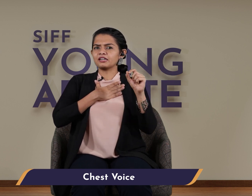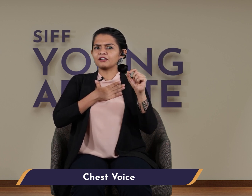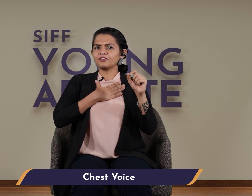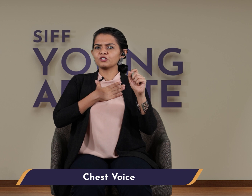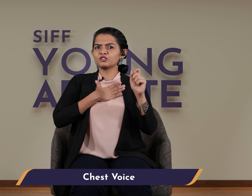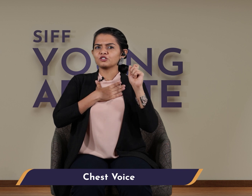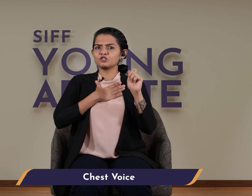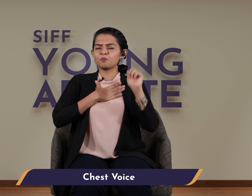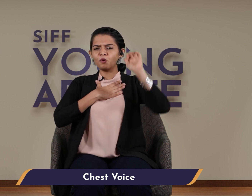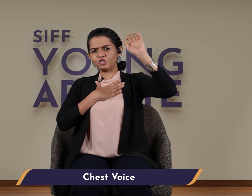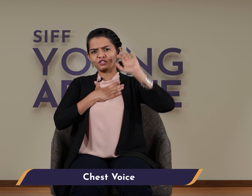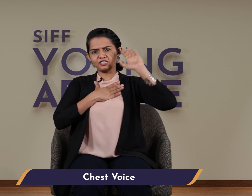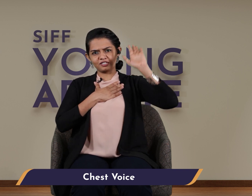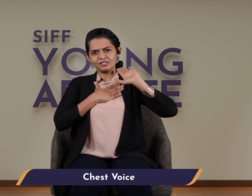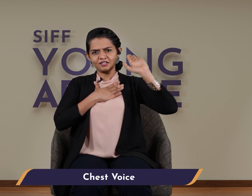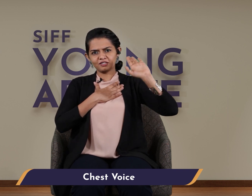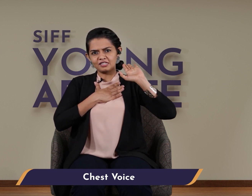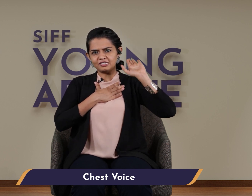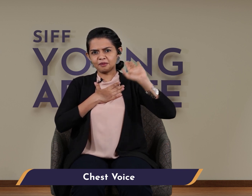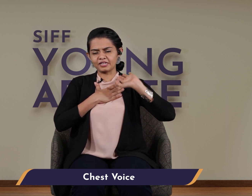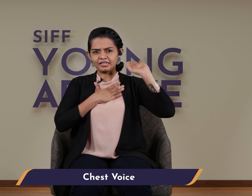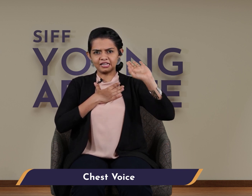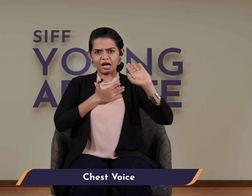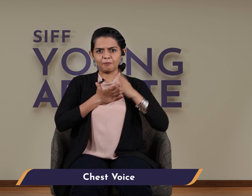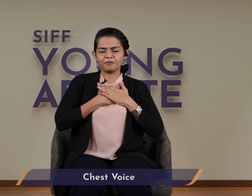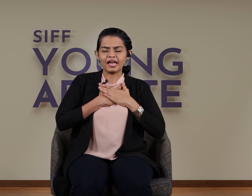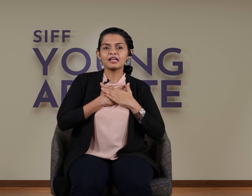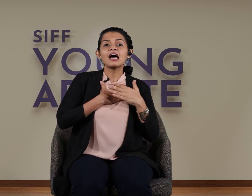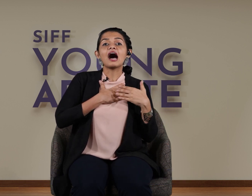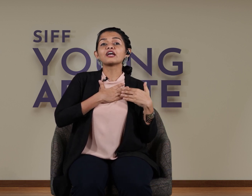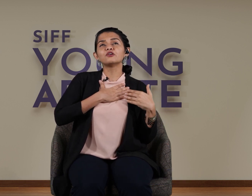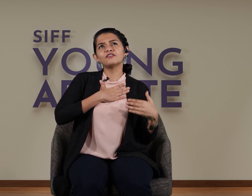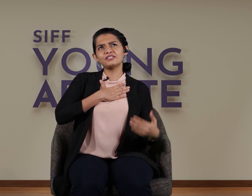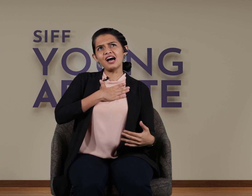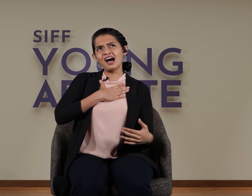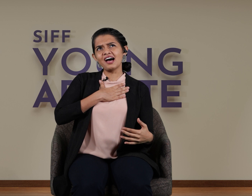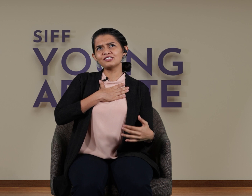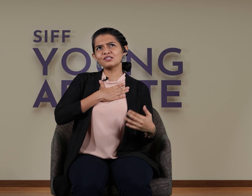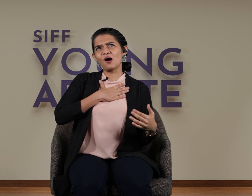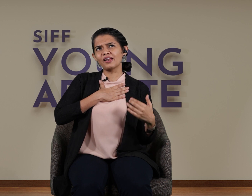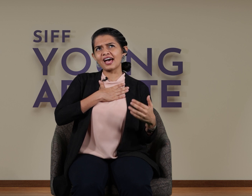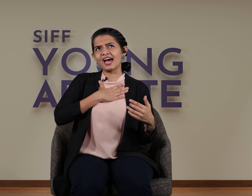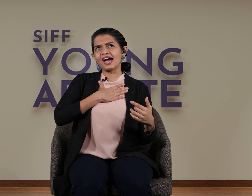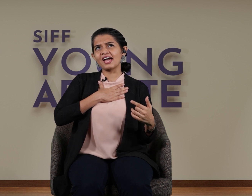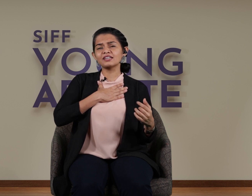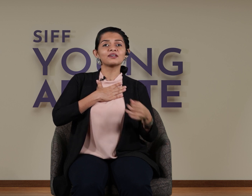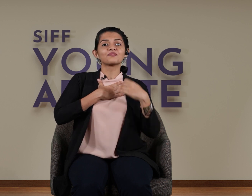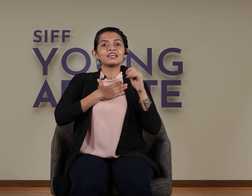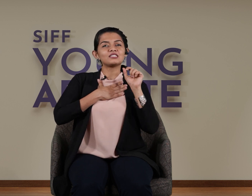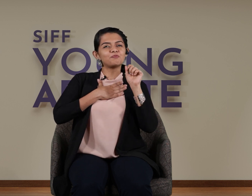little difficult to push this the same technique up right I could have danced all night it's